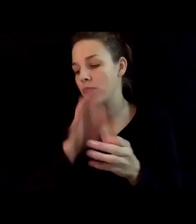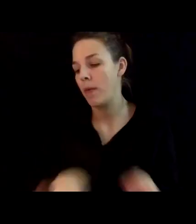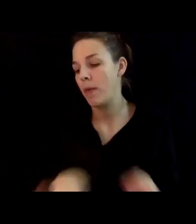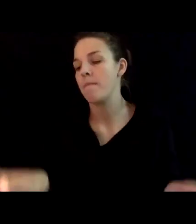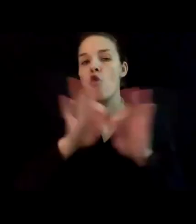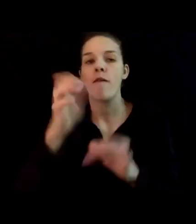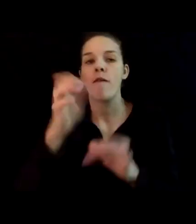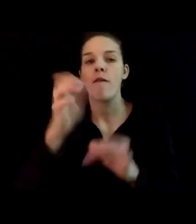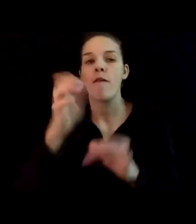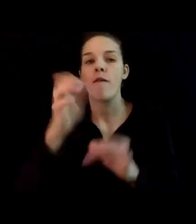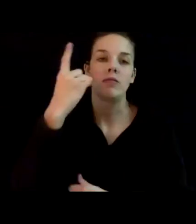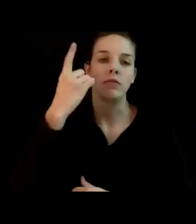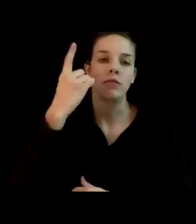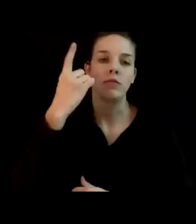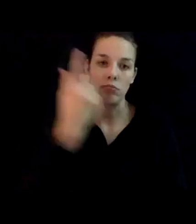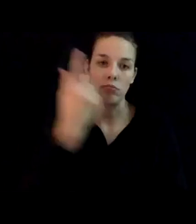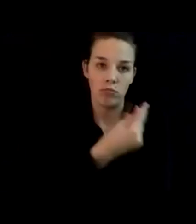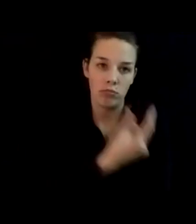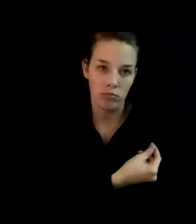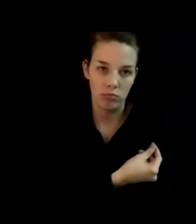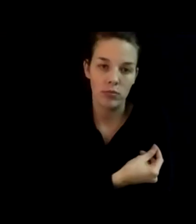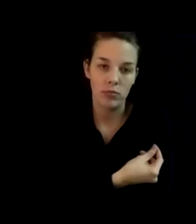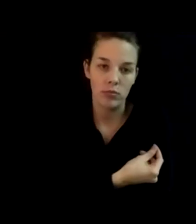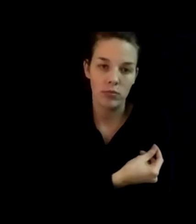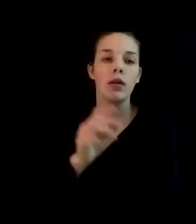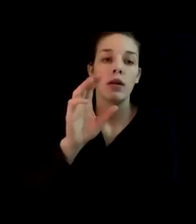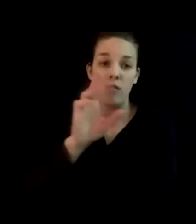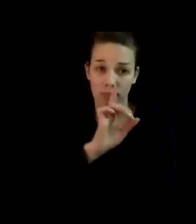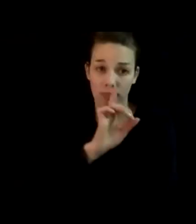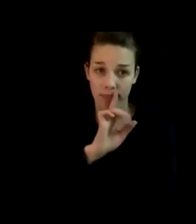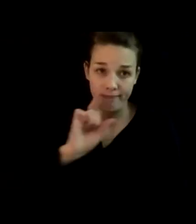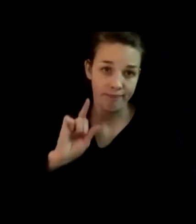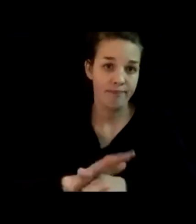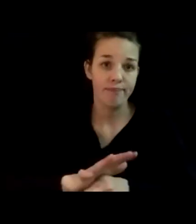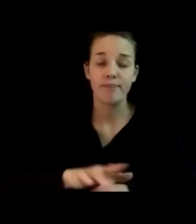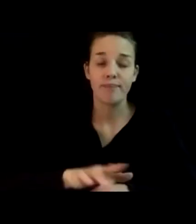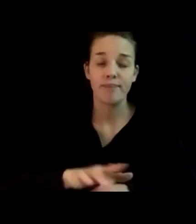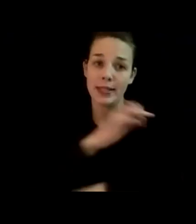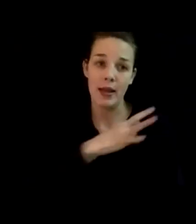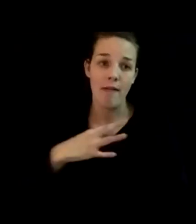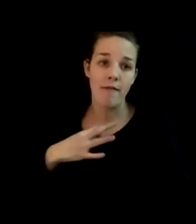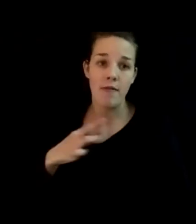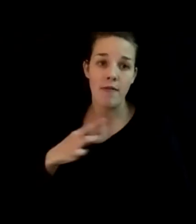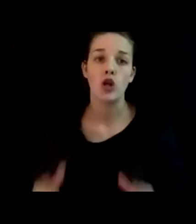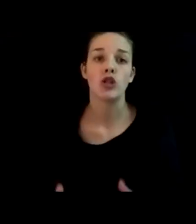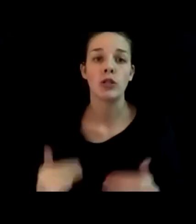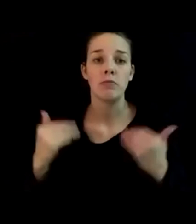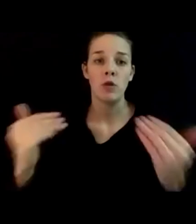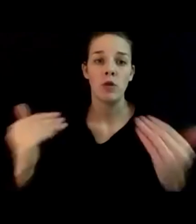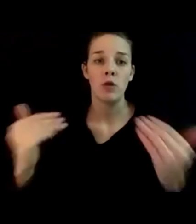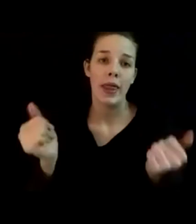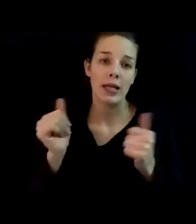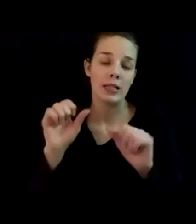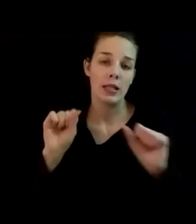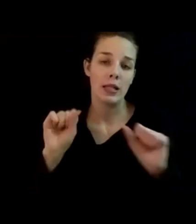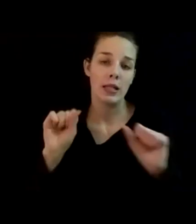to be immunized. I assure you that our staff and partners are moving as quickly as possible given the amount of vaccine that we've